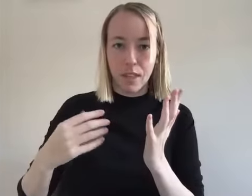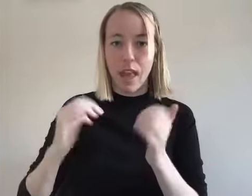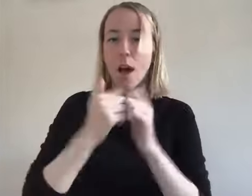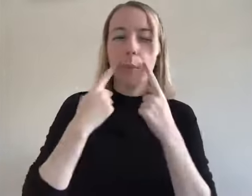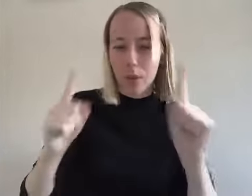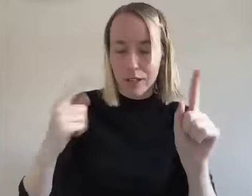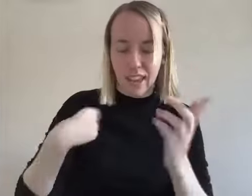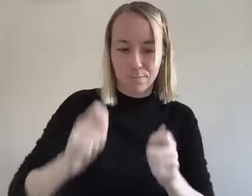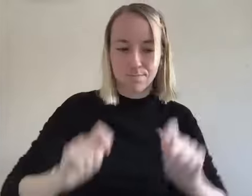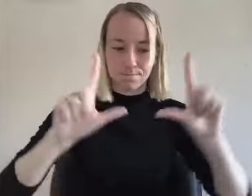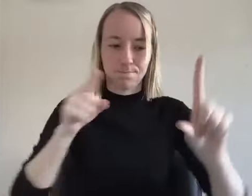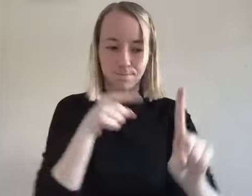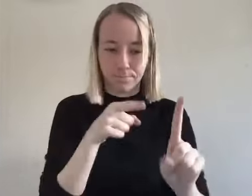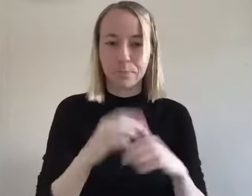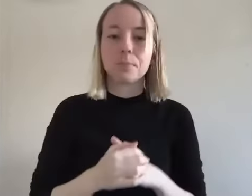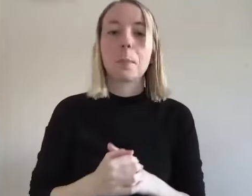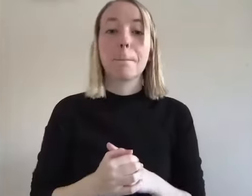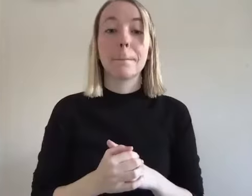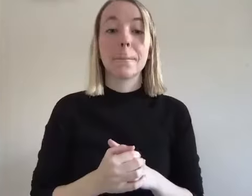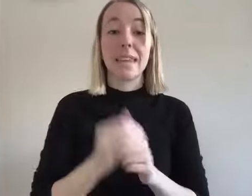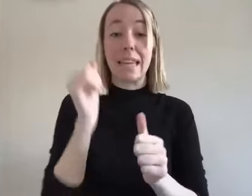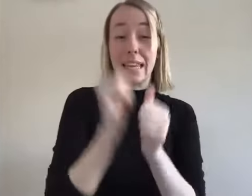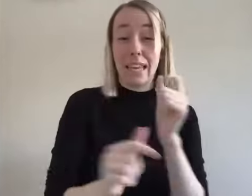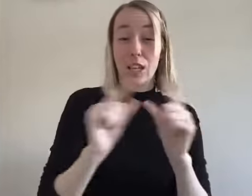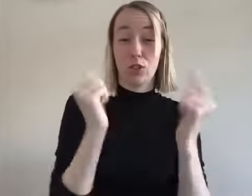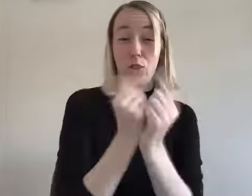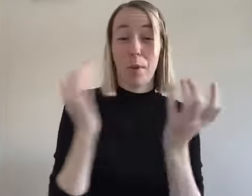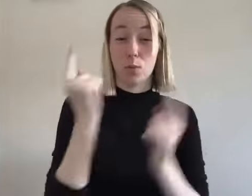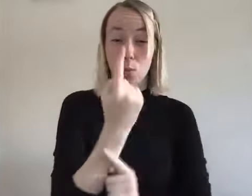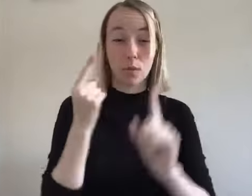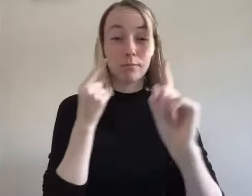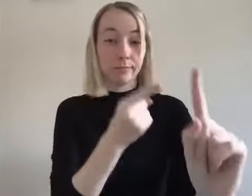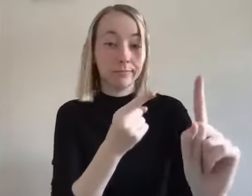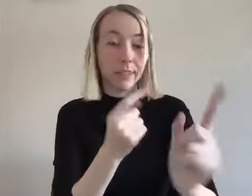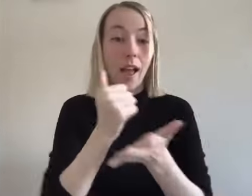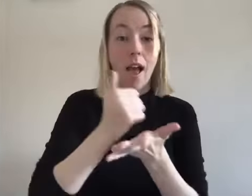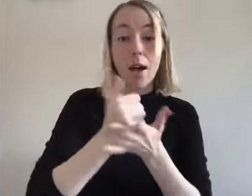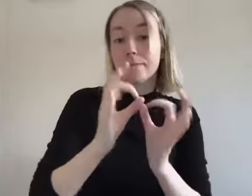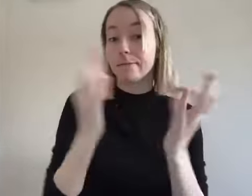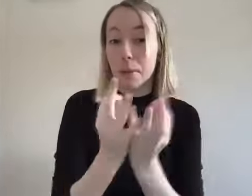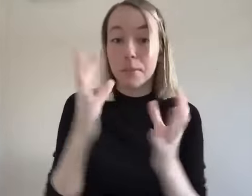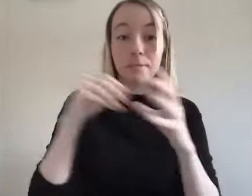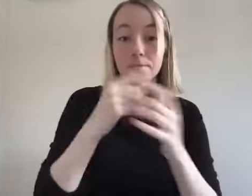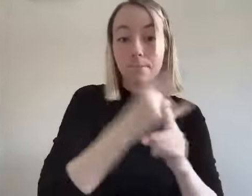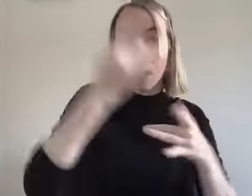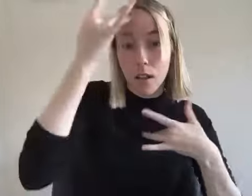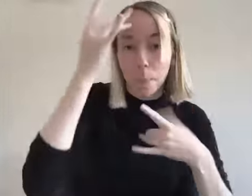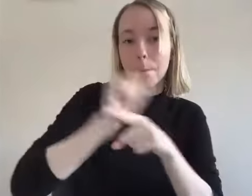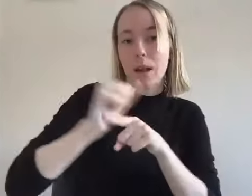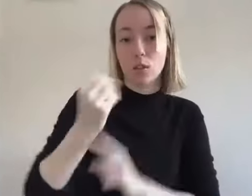i have how alan on works here at my disposal uh each alan on family group has one purpose to help families of alcoholics we do this by practicing the